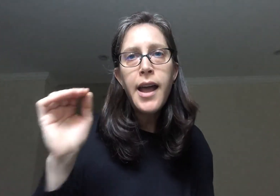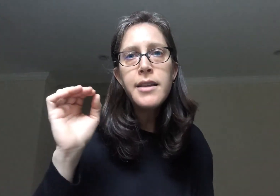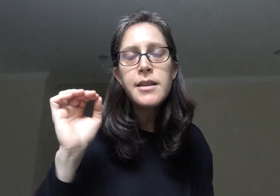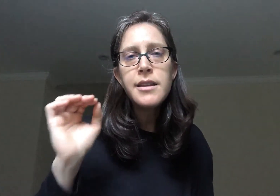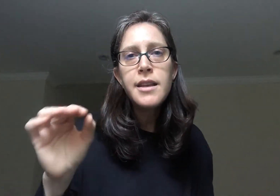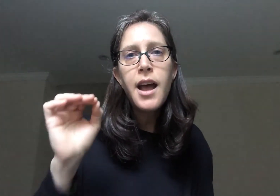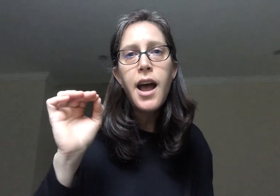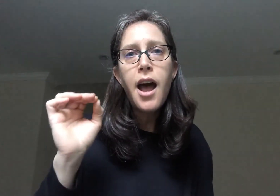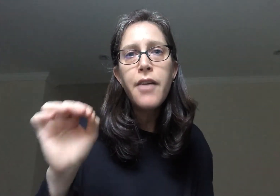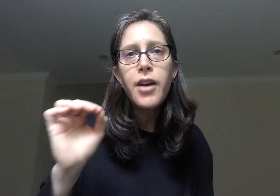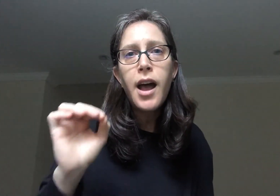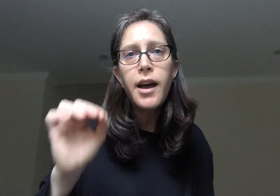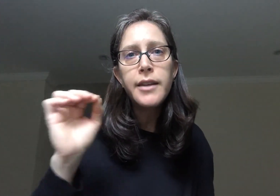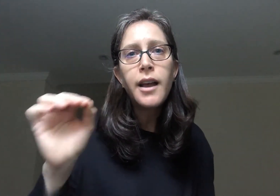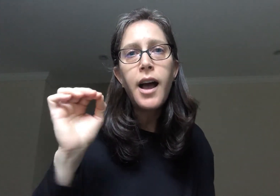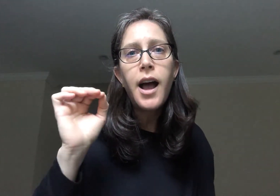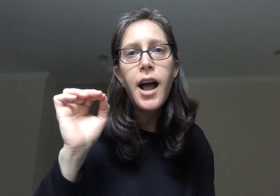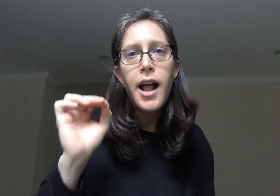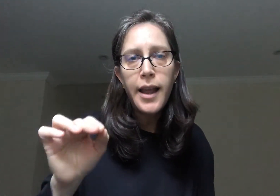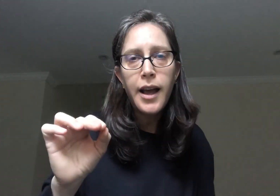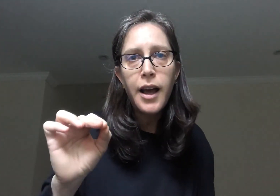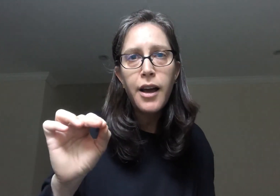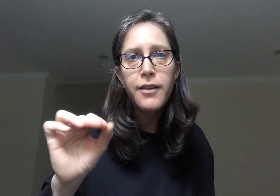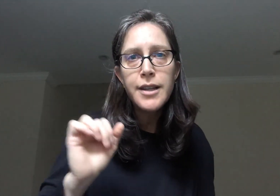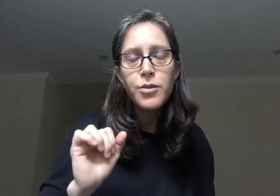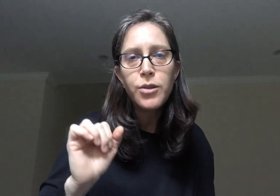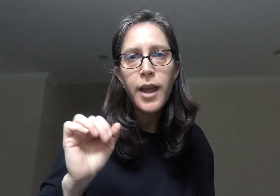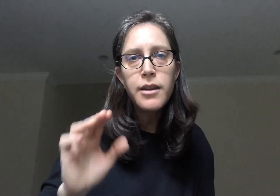Eretz. Zavat. Chalav. Let's do it together.